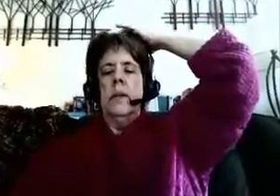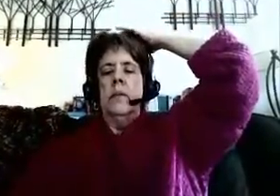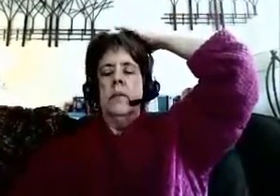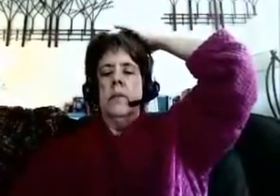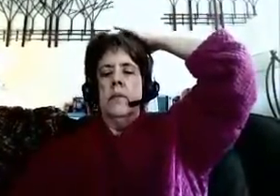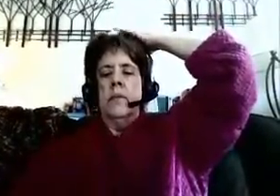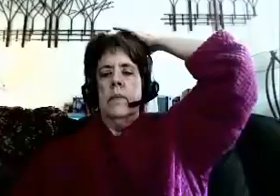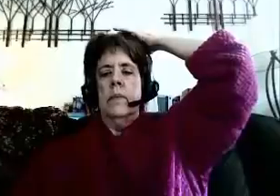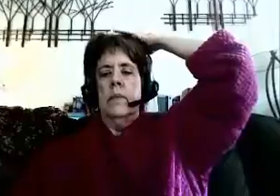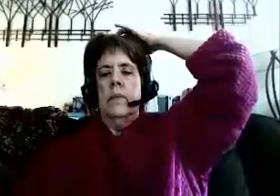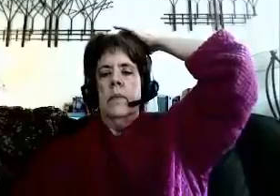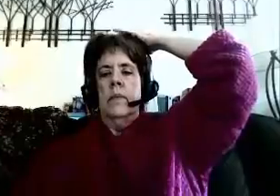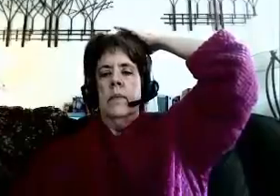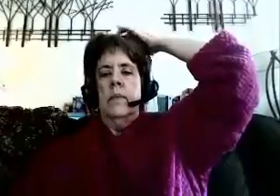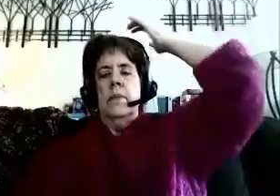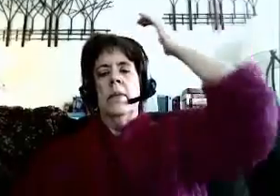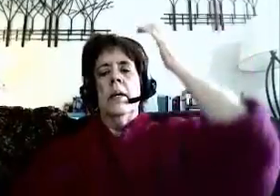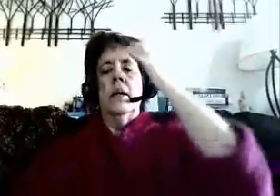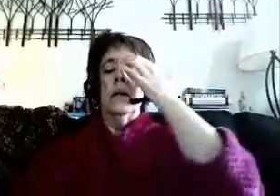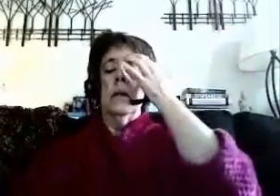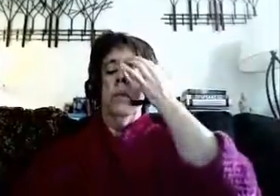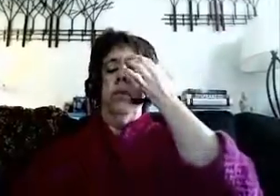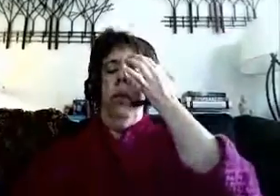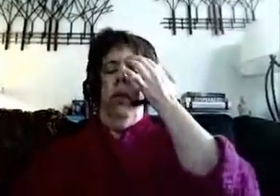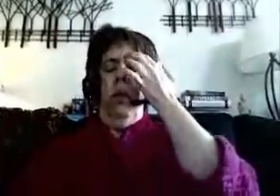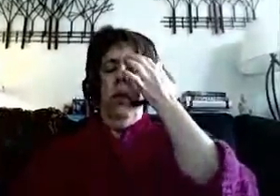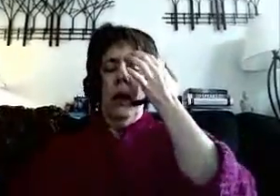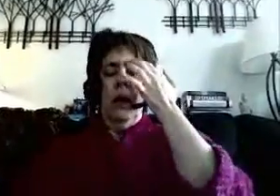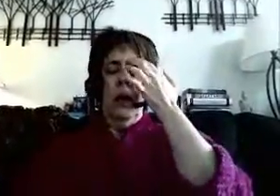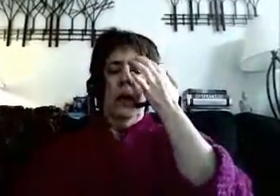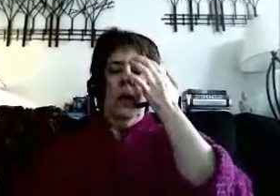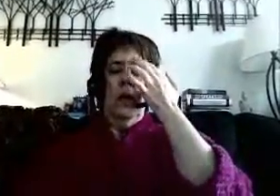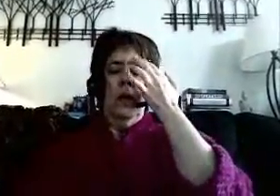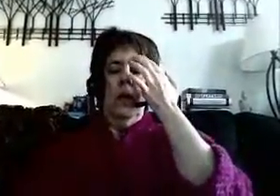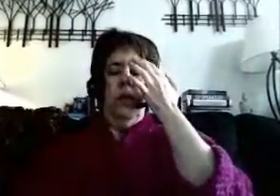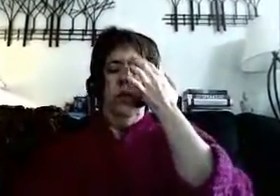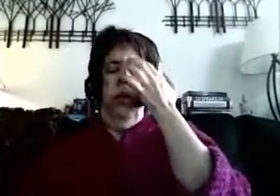right